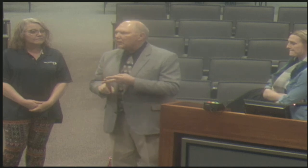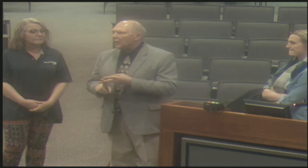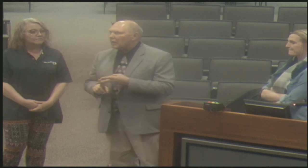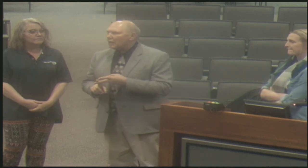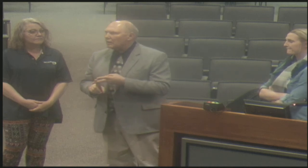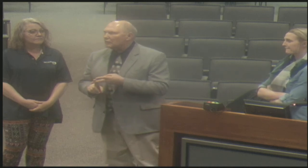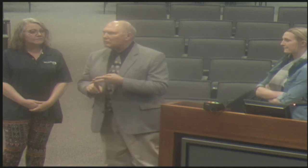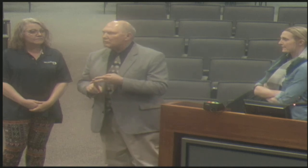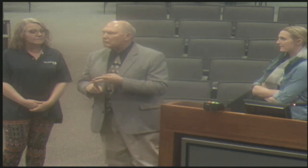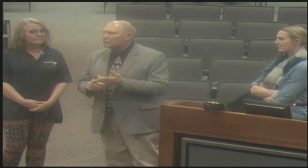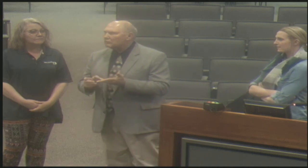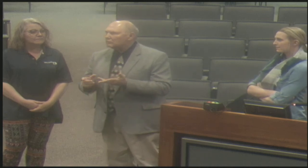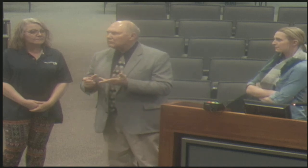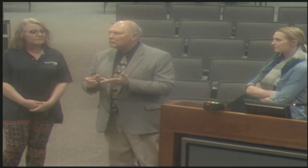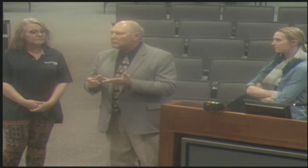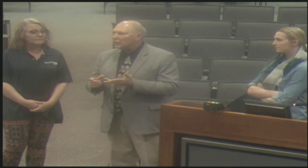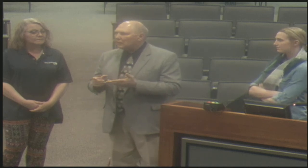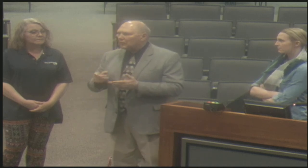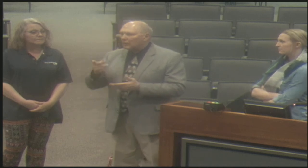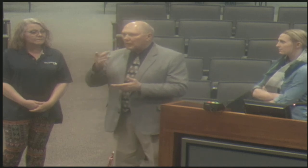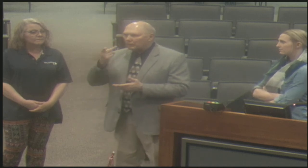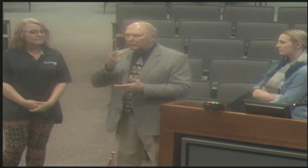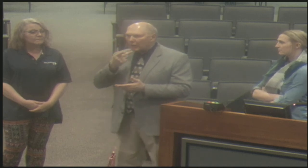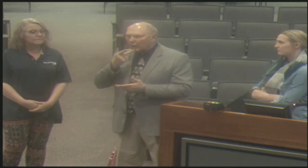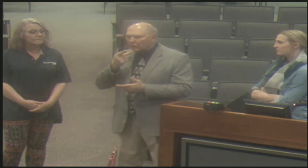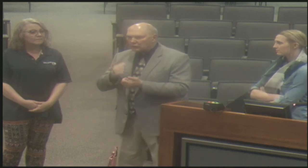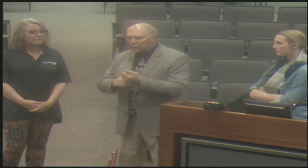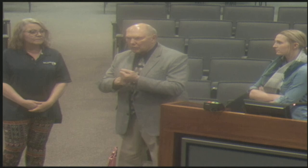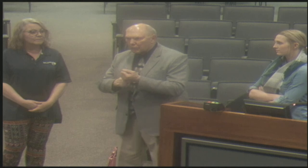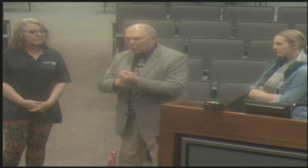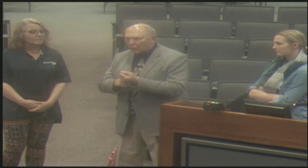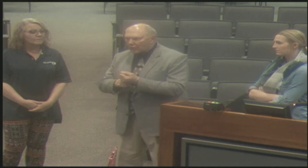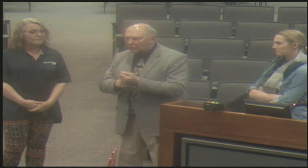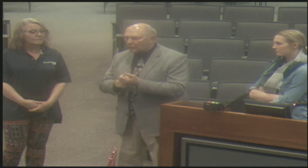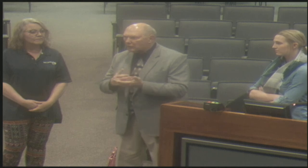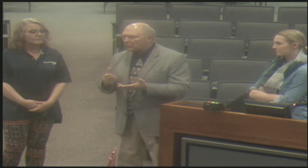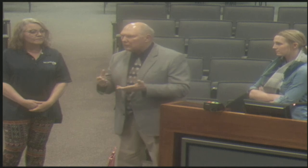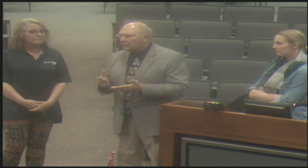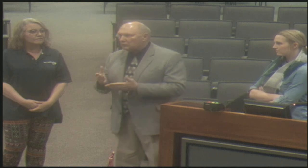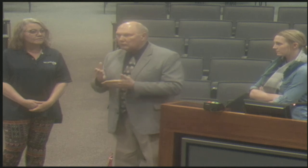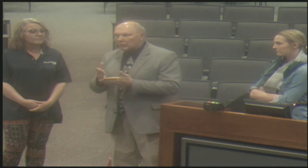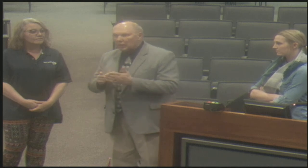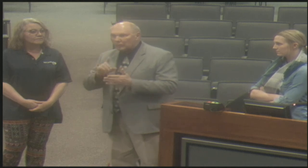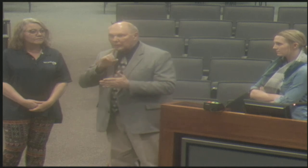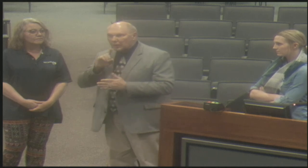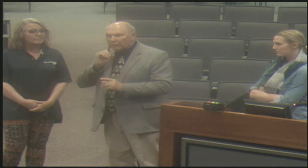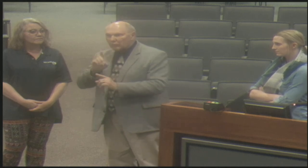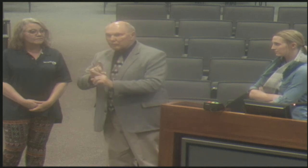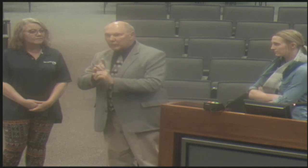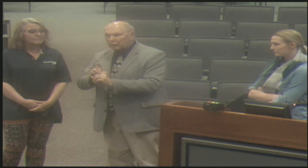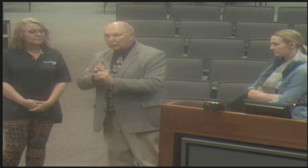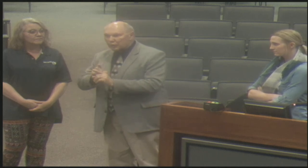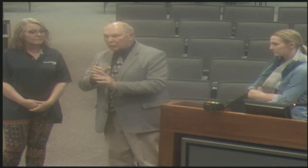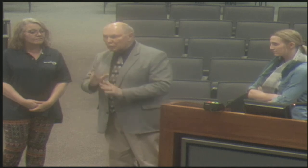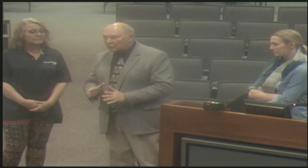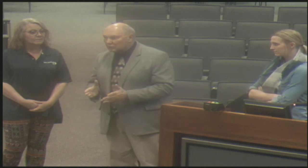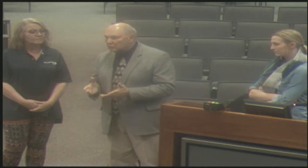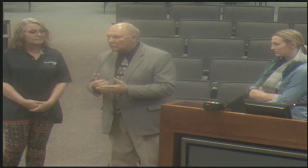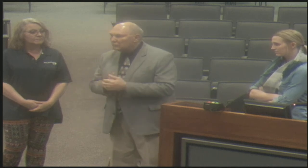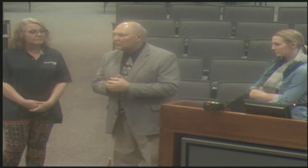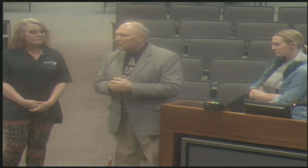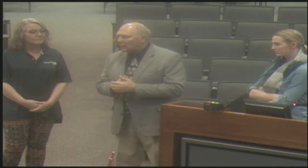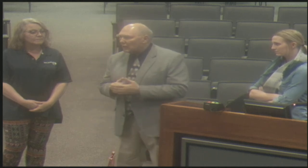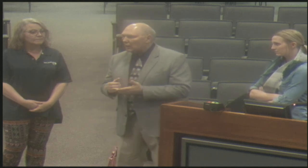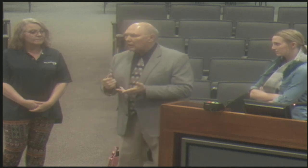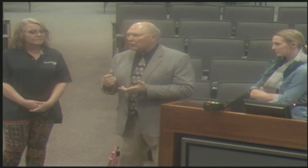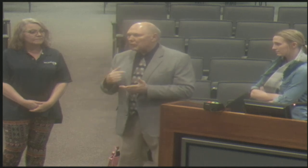are some resources provided to the family regarding language development, uh, parent support, um, maybe